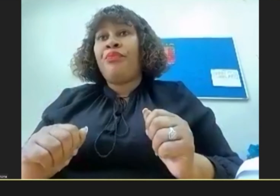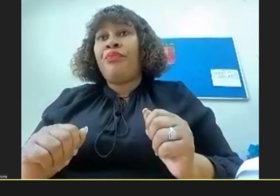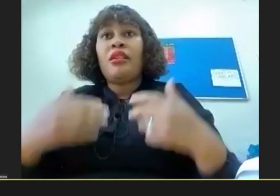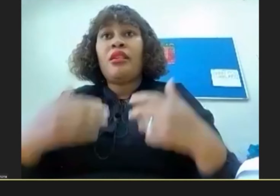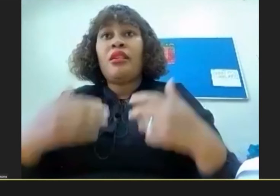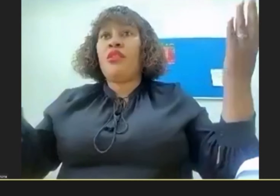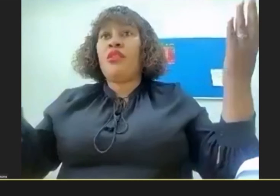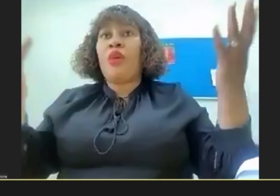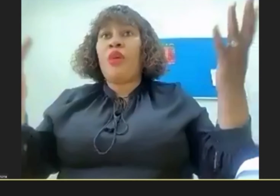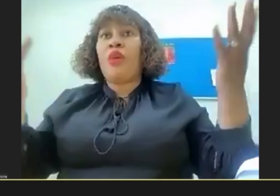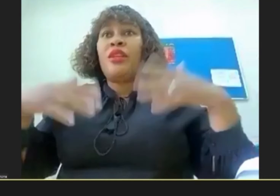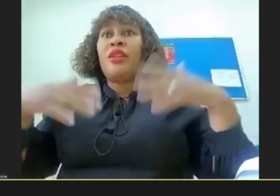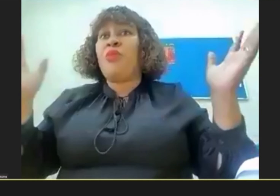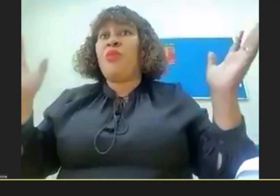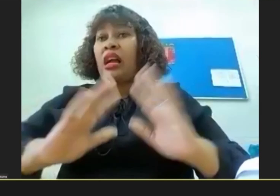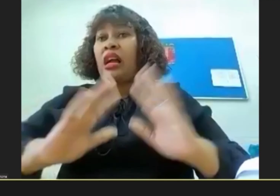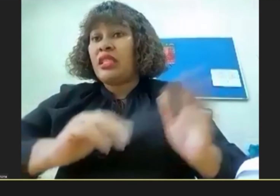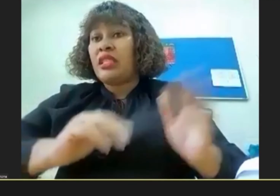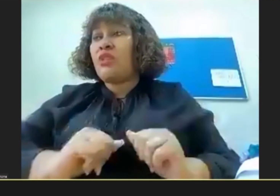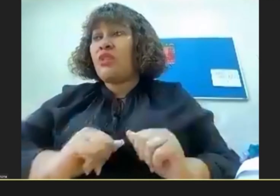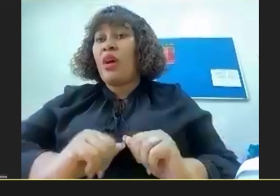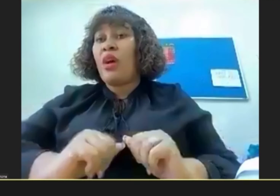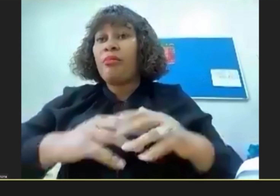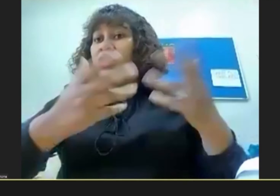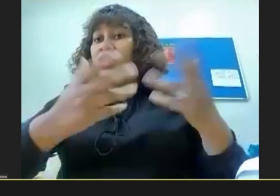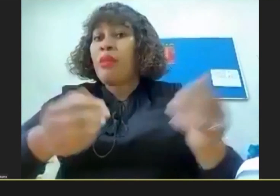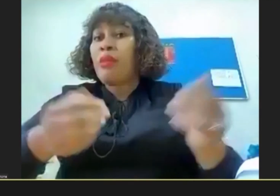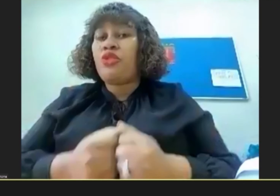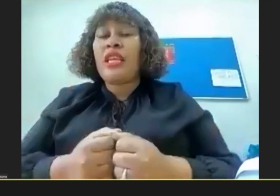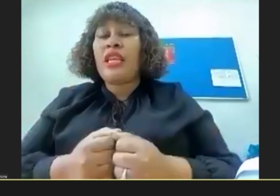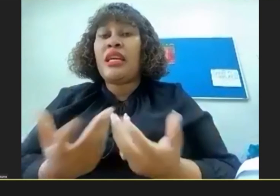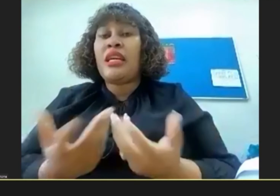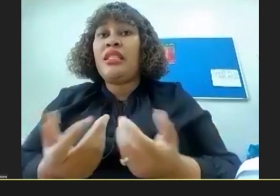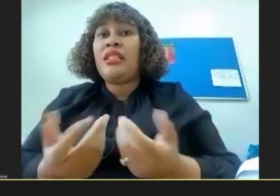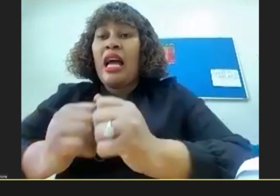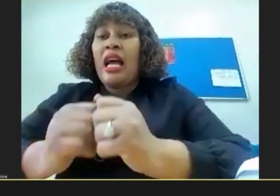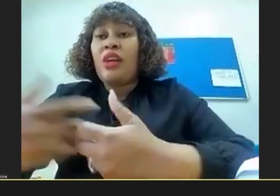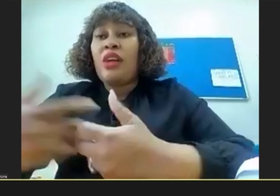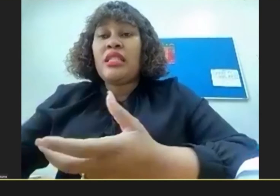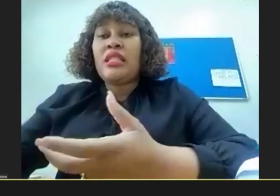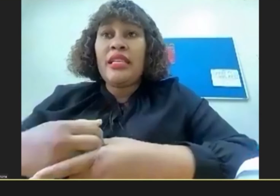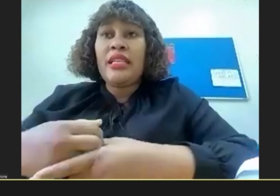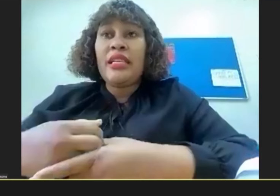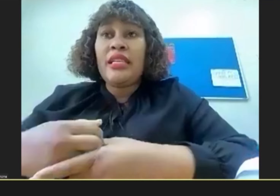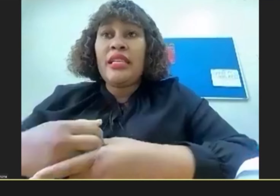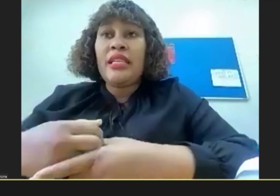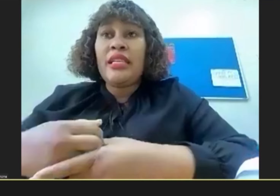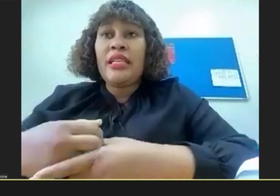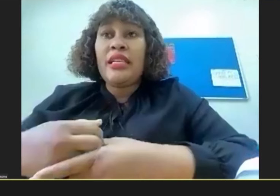When I grew up, I wanted to be an accountant So after finishing my matric I studied accountancy And then I felt like,